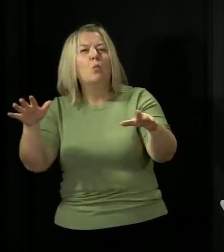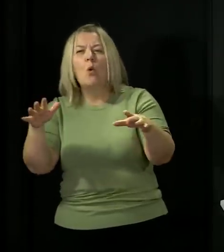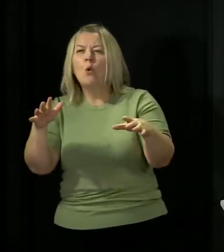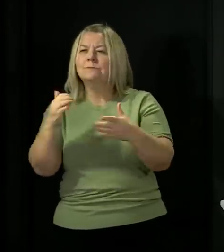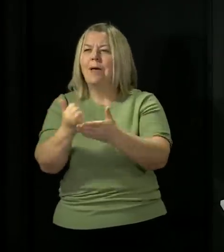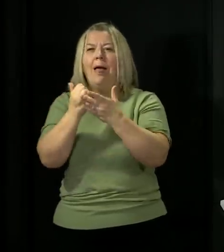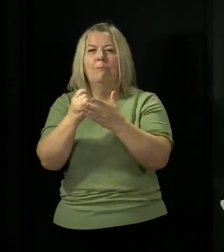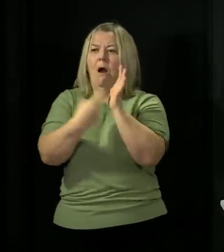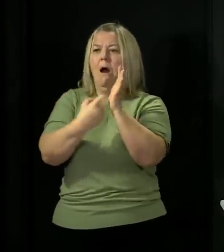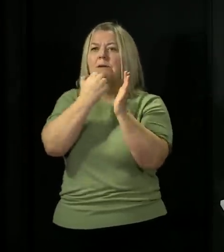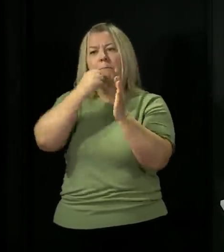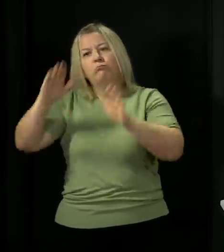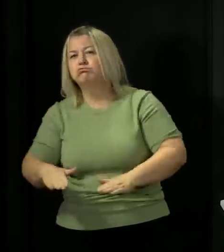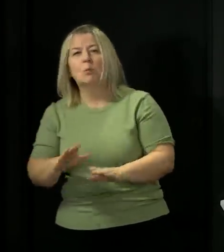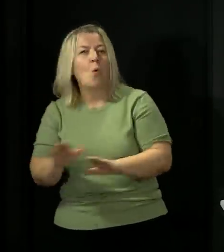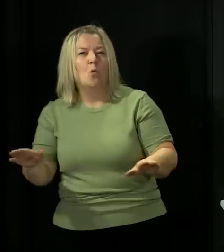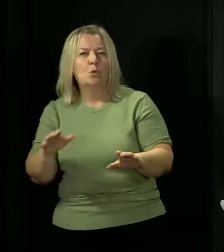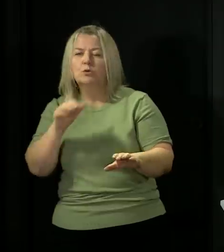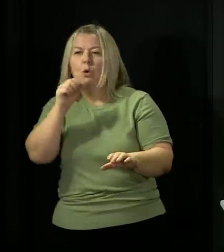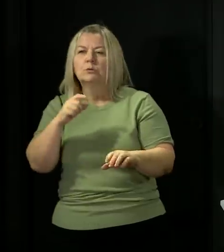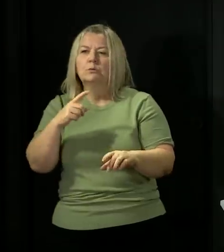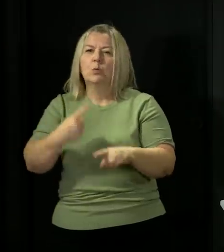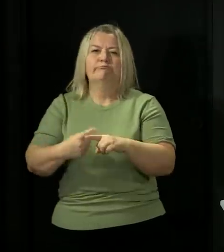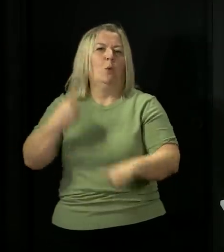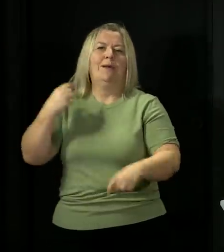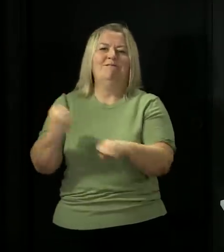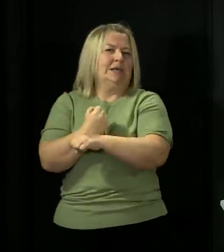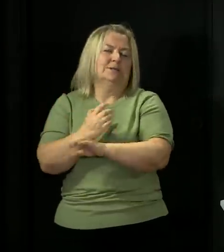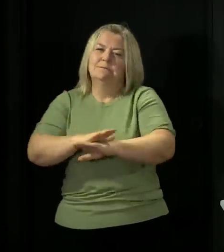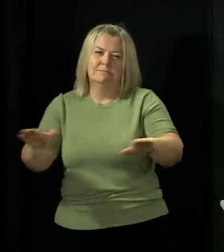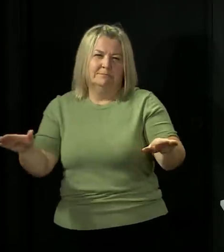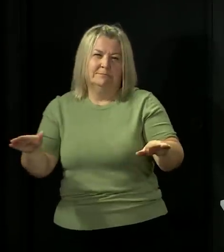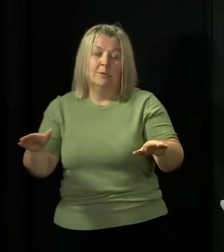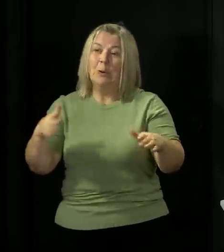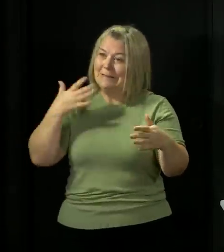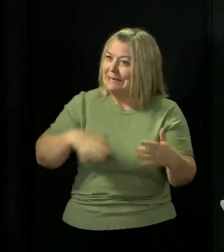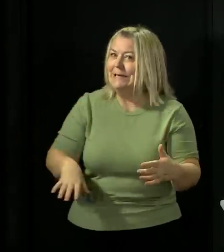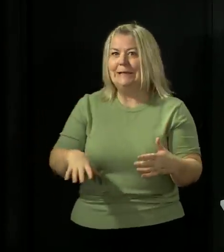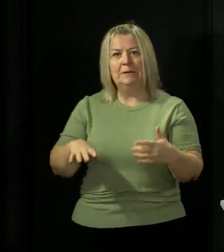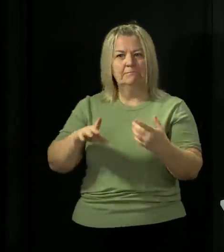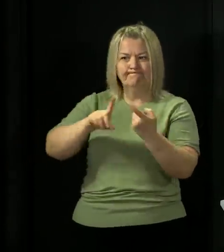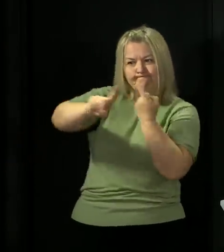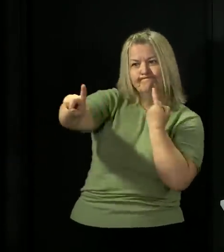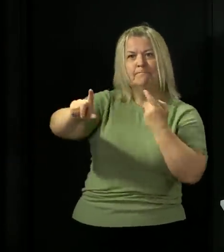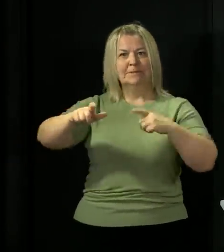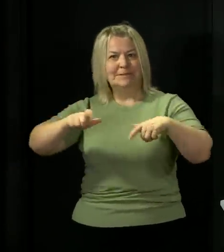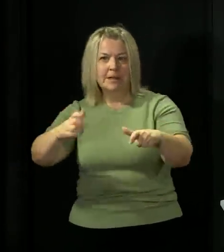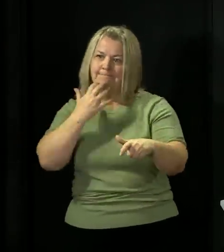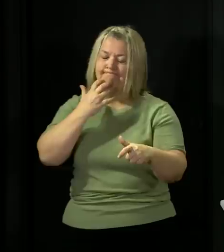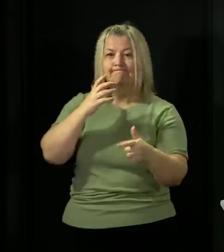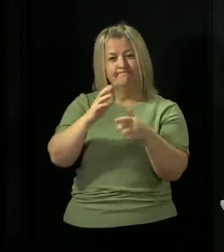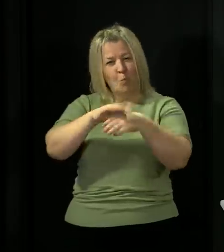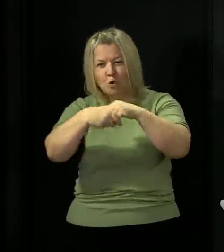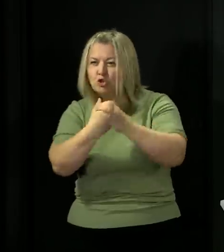a quick fix or a magic solution. It will have to be combined with continued physical distancing, rigorous hygiene